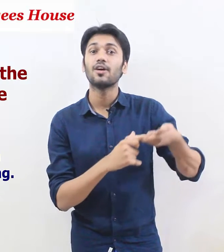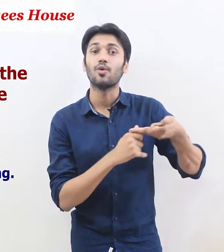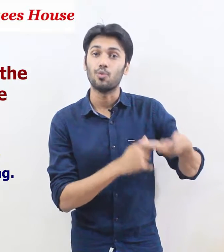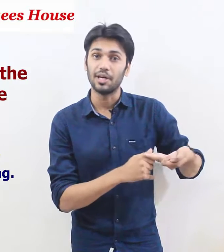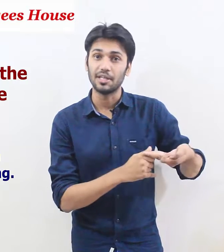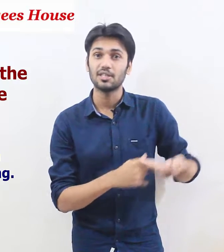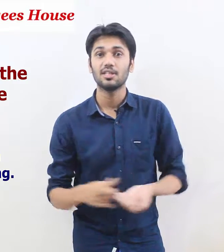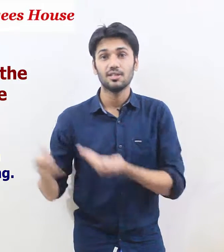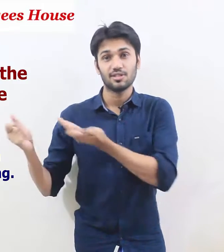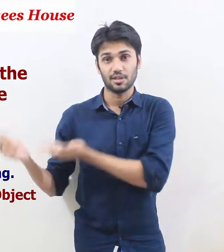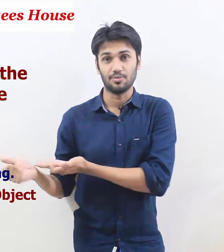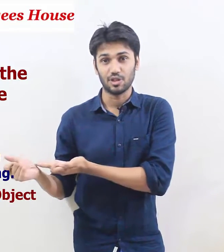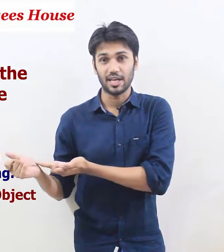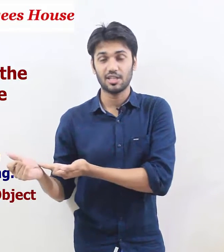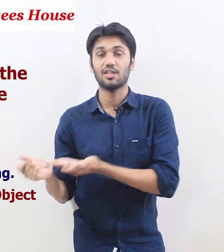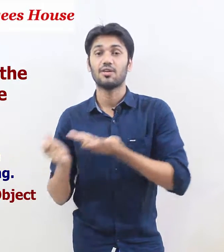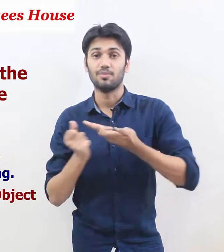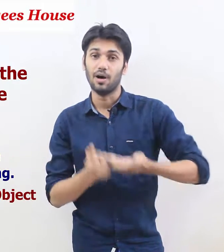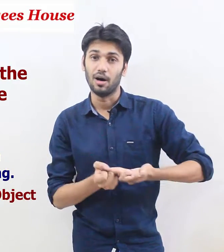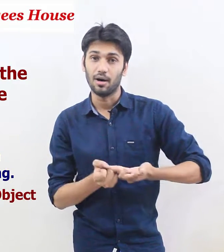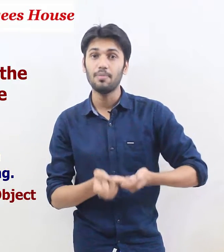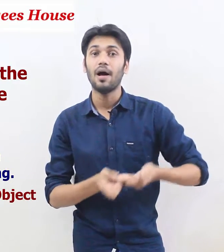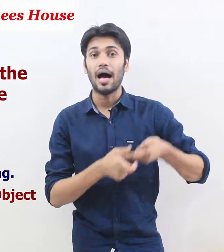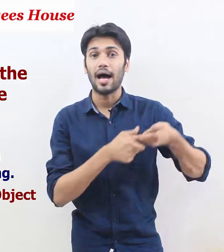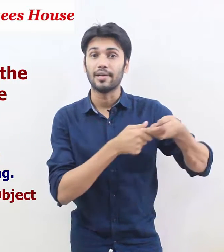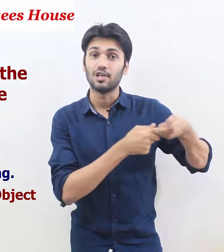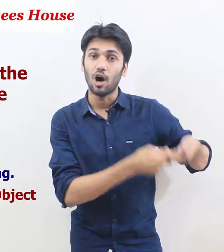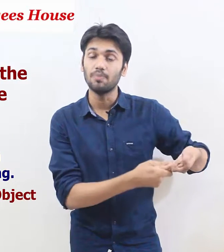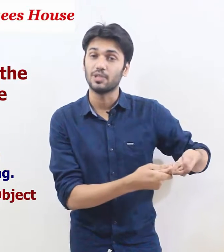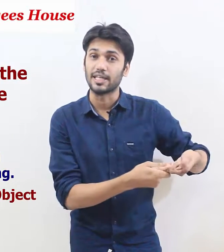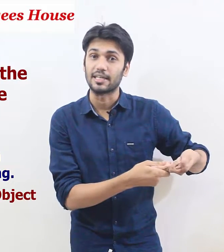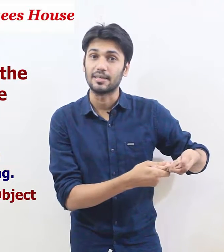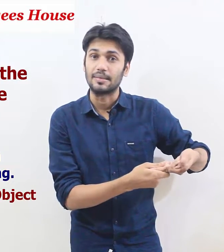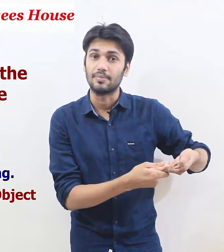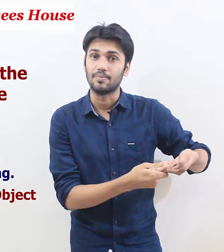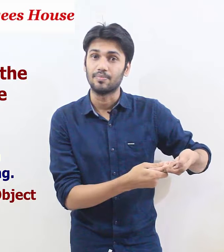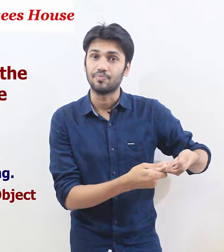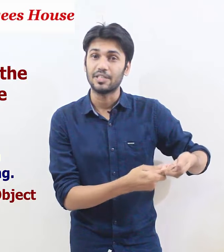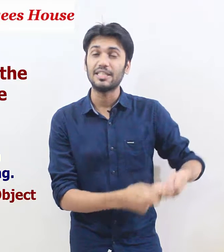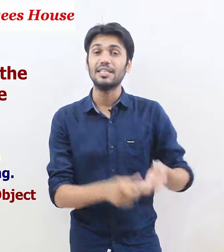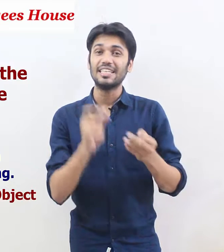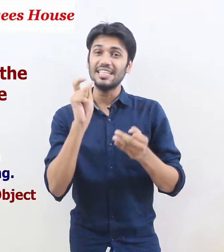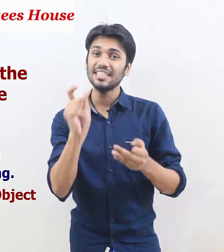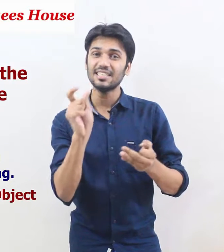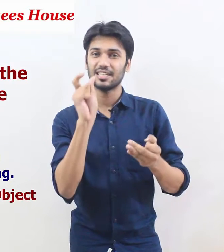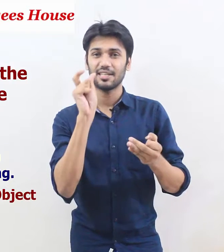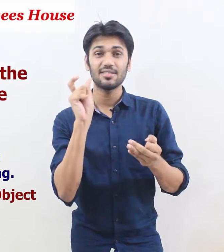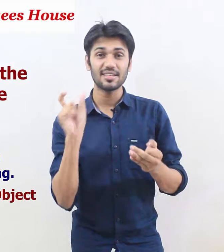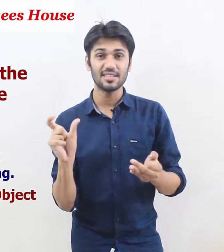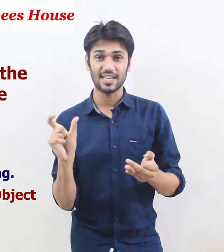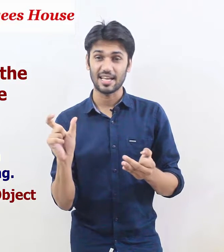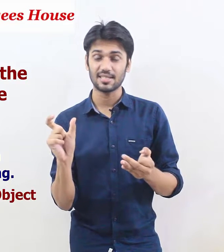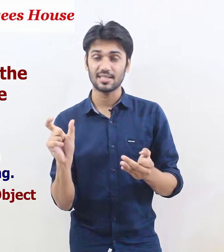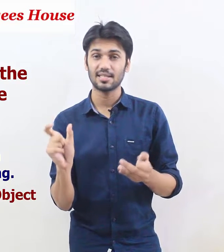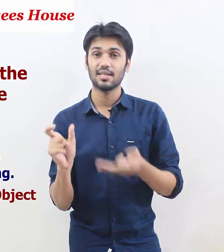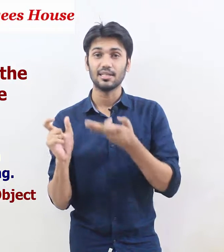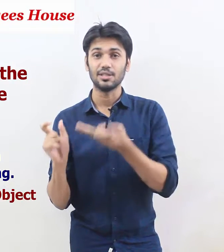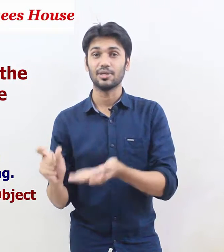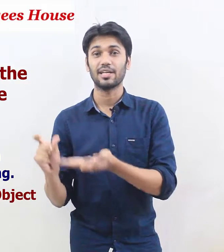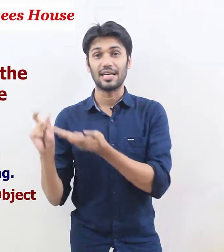with subject verb and object in each sentence you